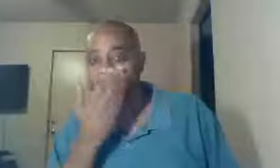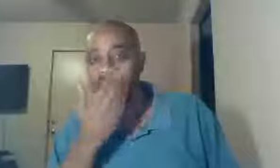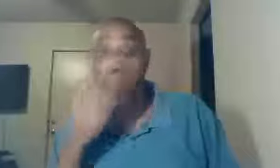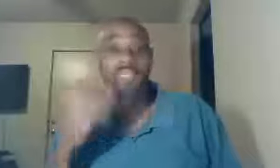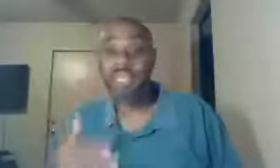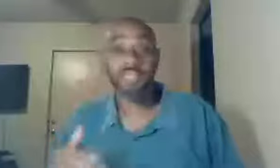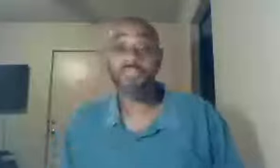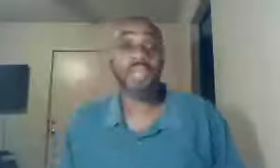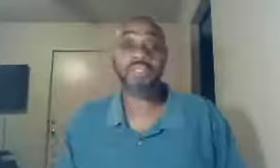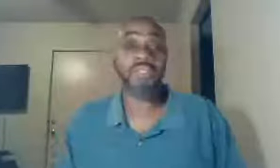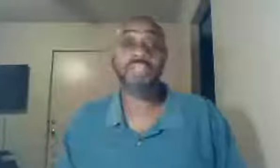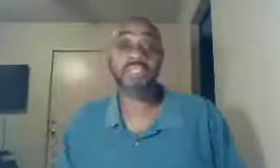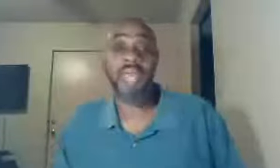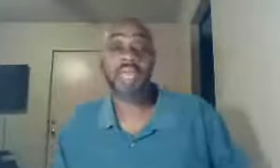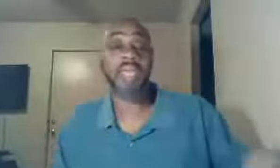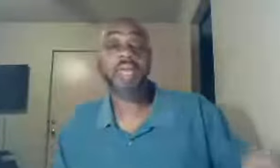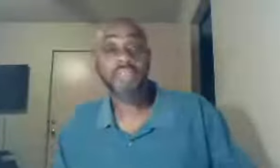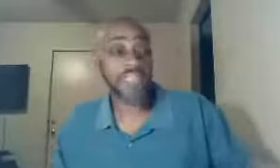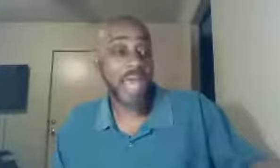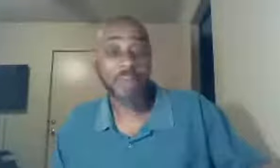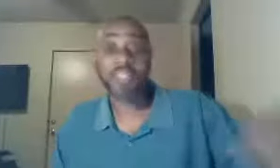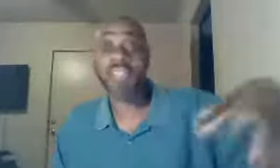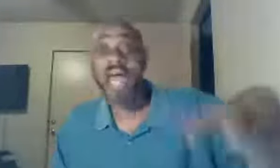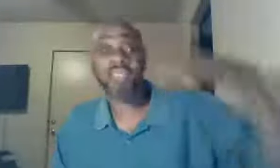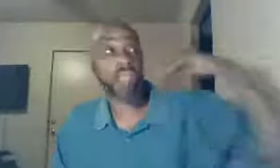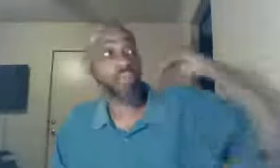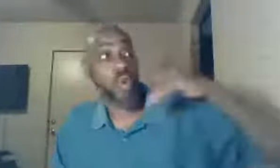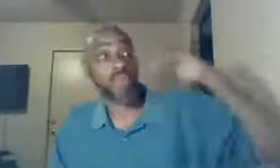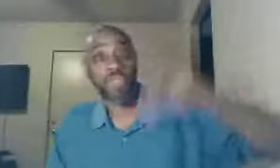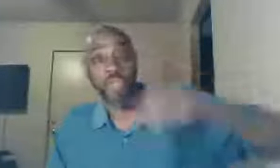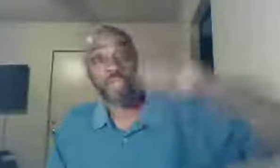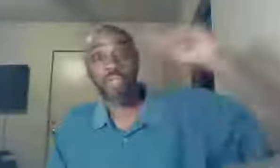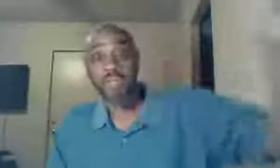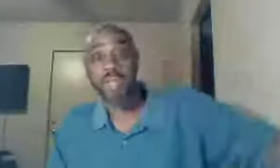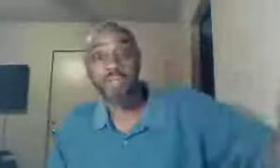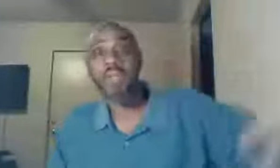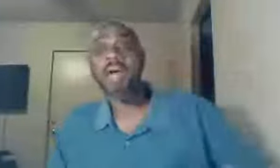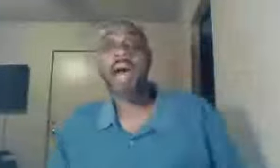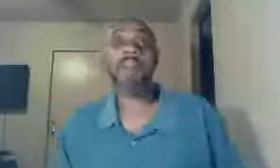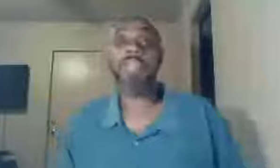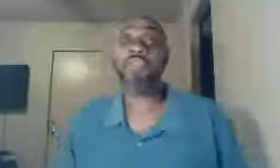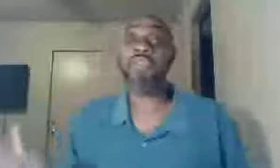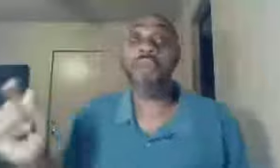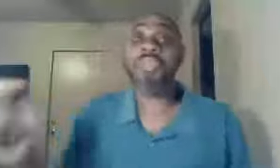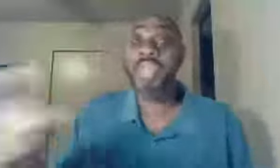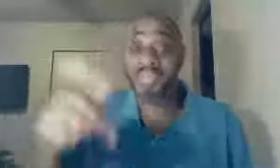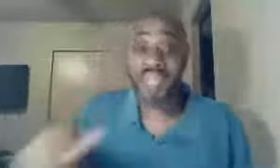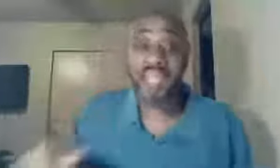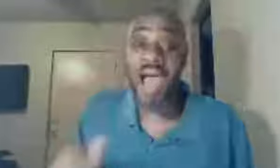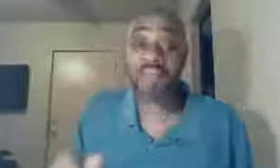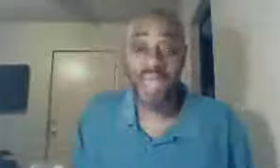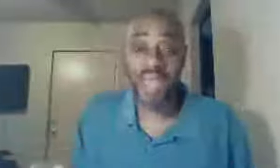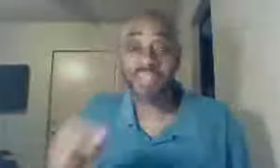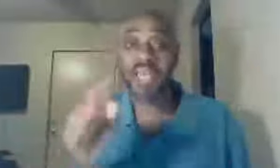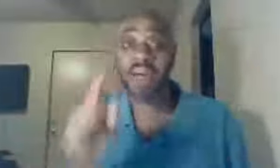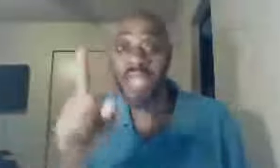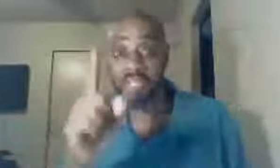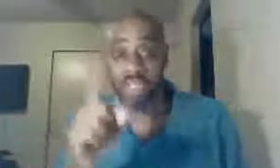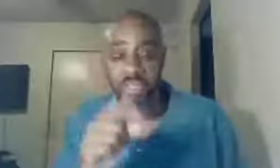I'm telling you that to this day, this happens, not just one church to another, I'm telling you, within the confines, of a church,